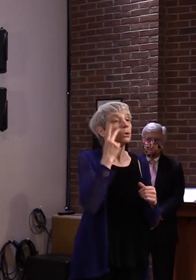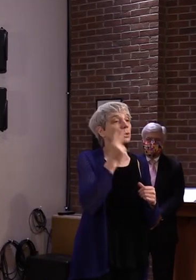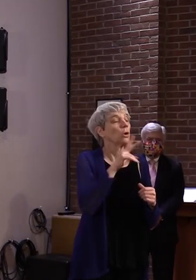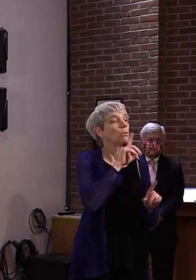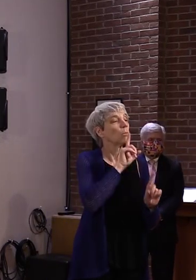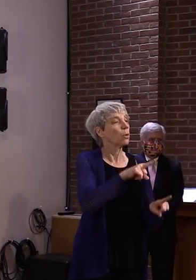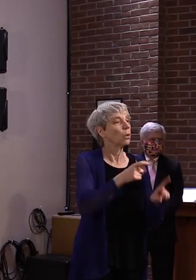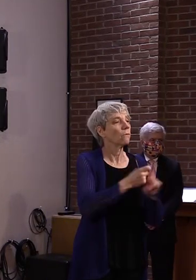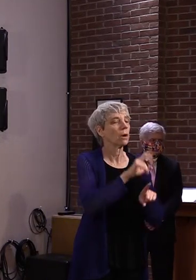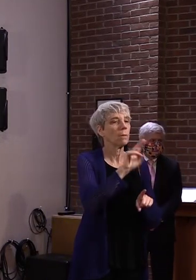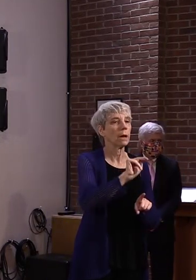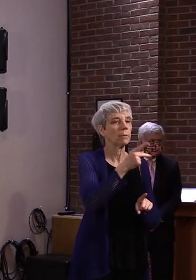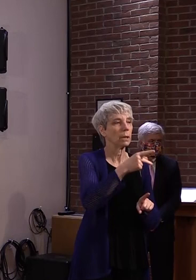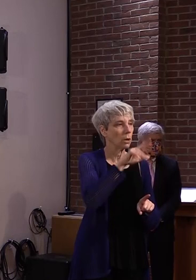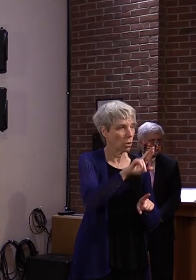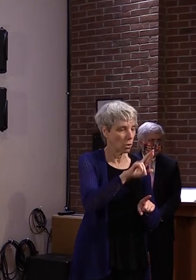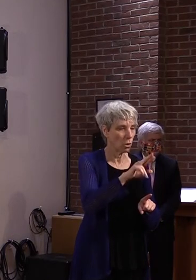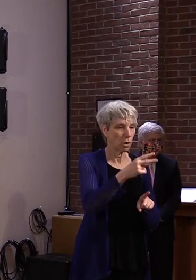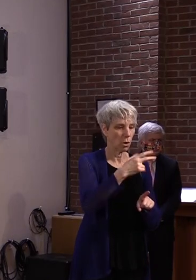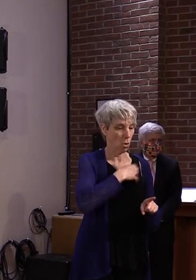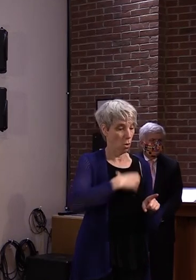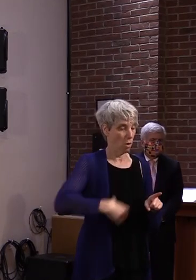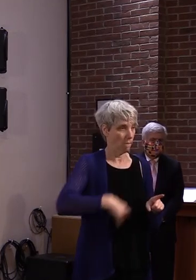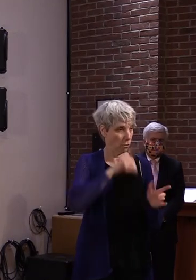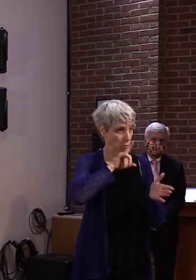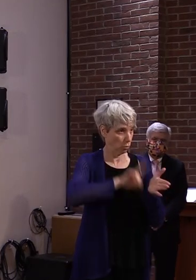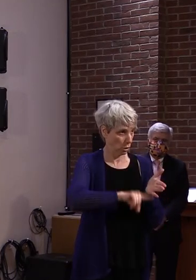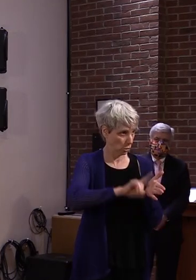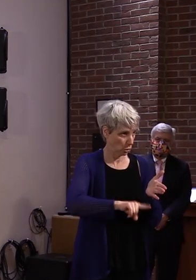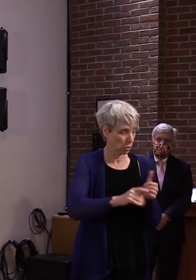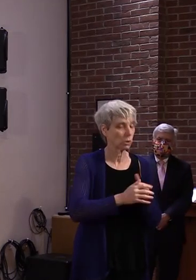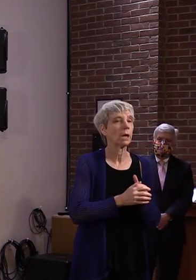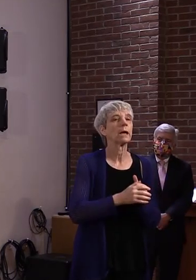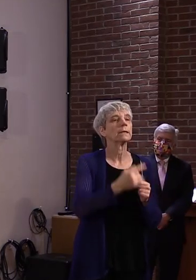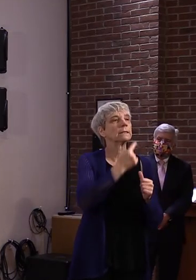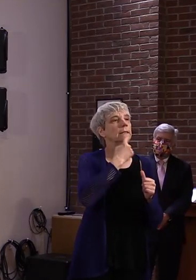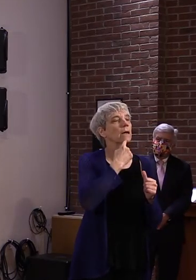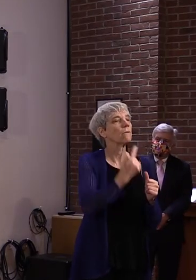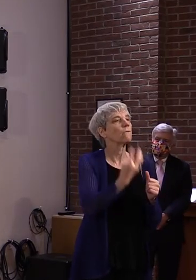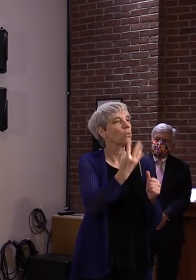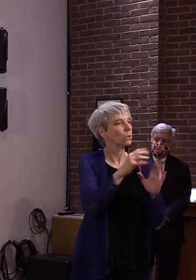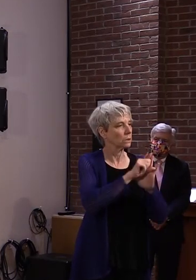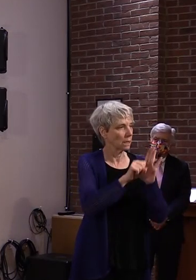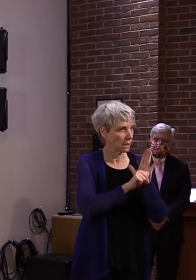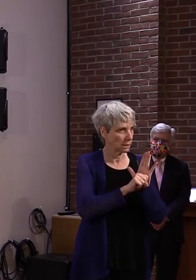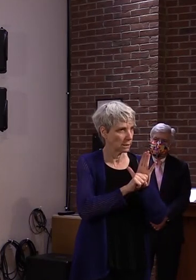yesterday that reported four states